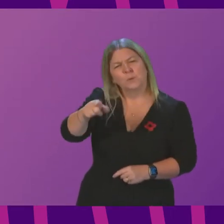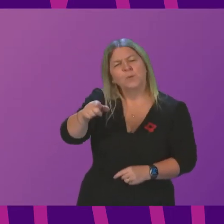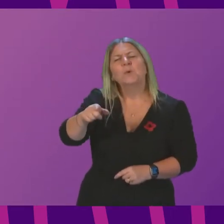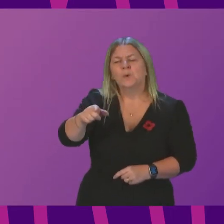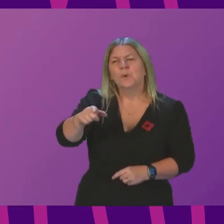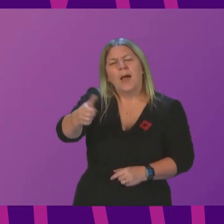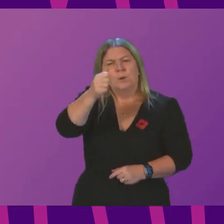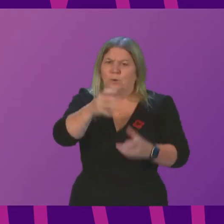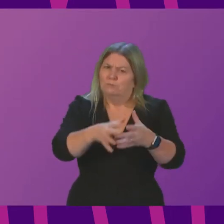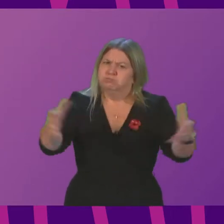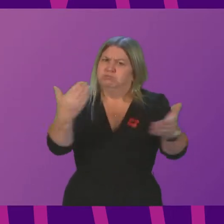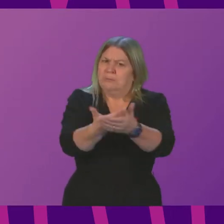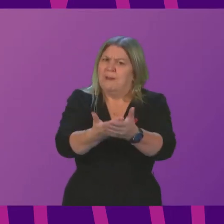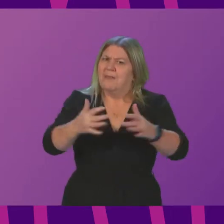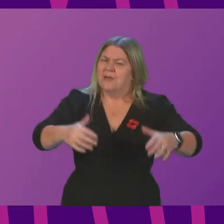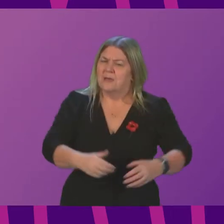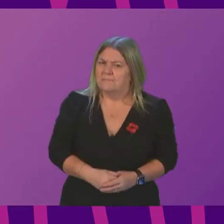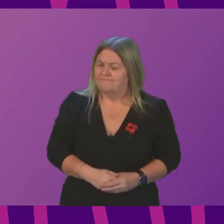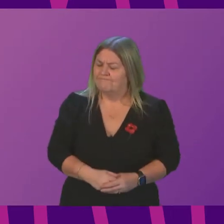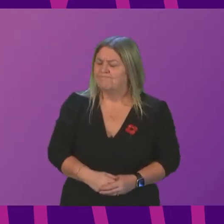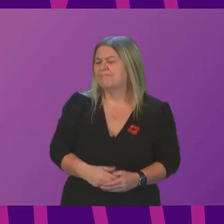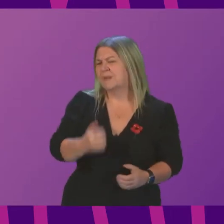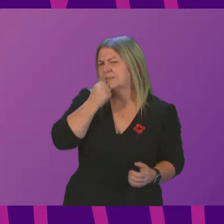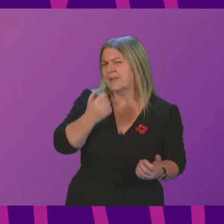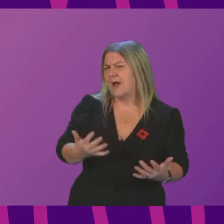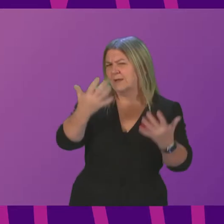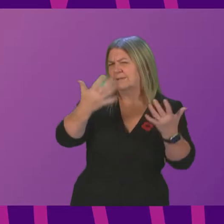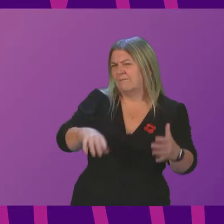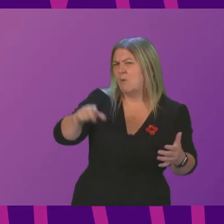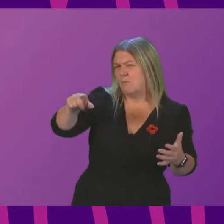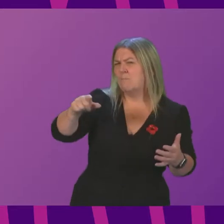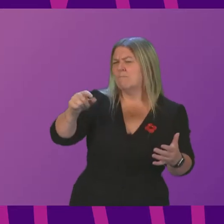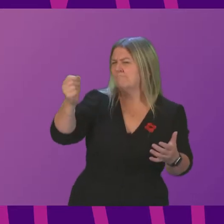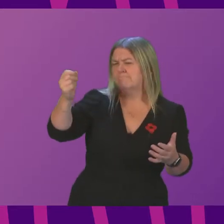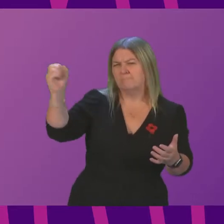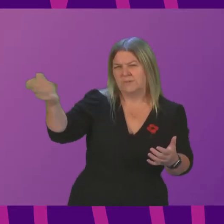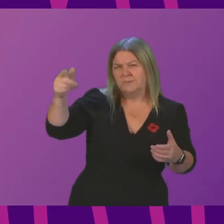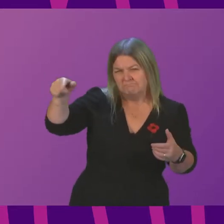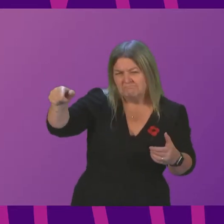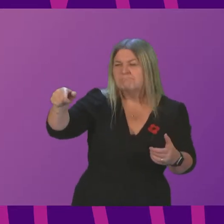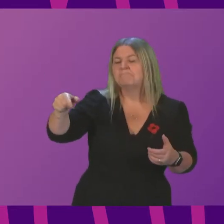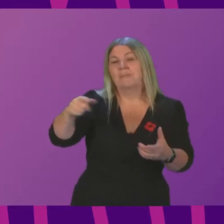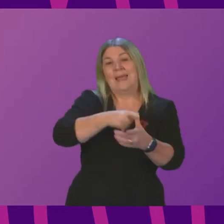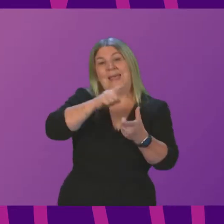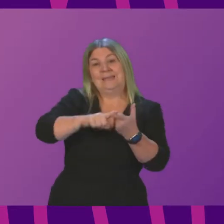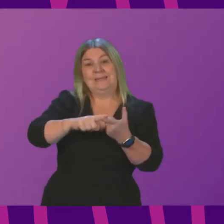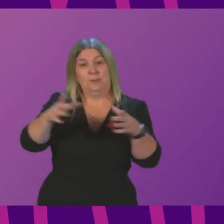demand due to the pandemic. I have statistics here from the Scottish Ambulance Service showing that turnaround times in A&E departments going back